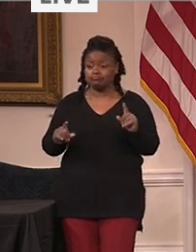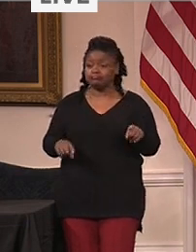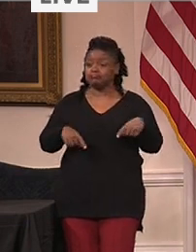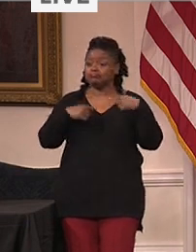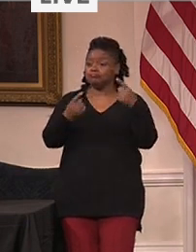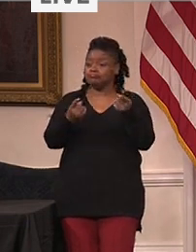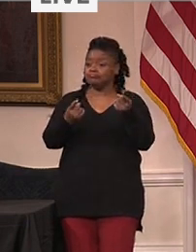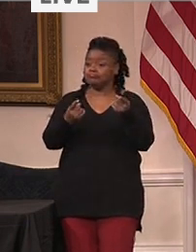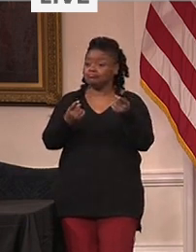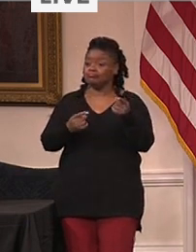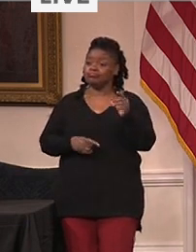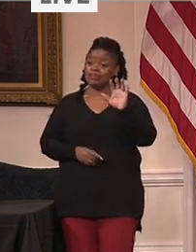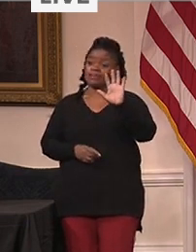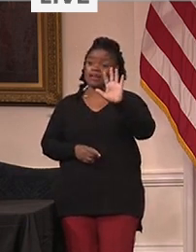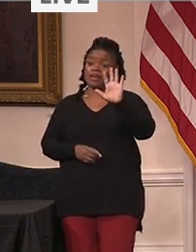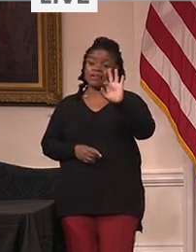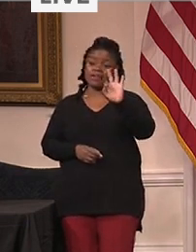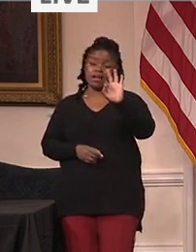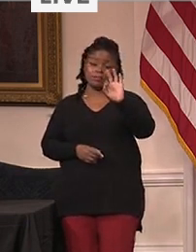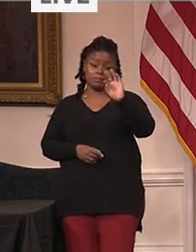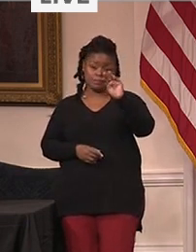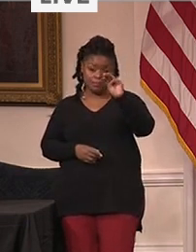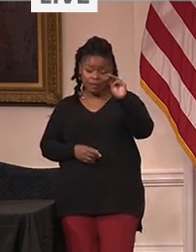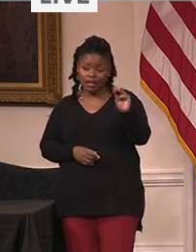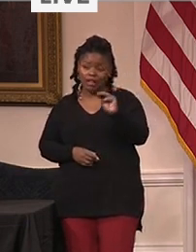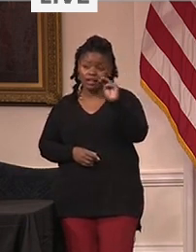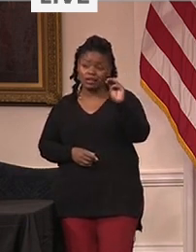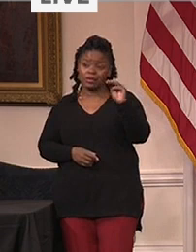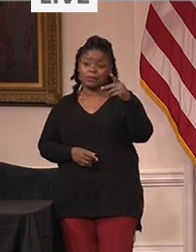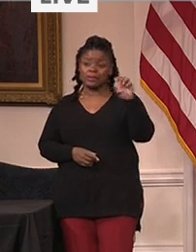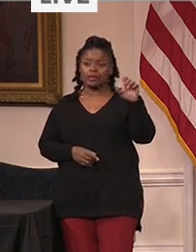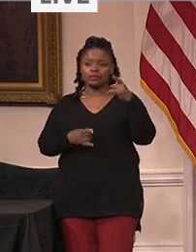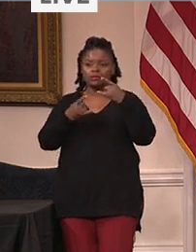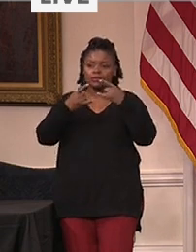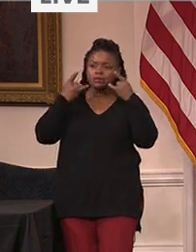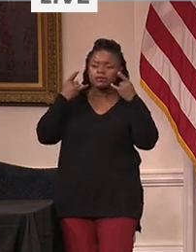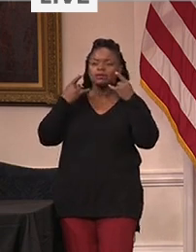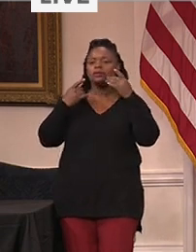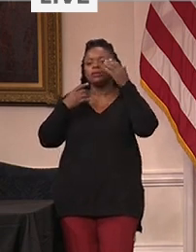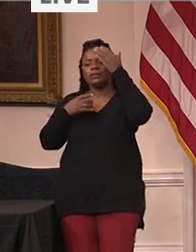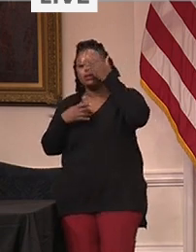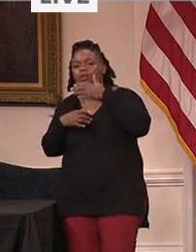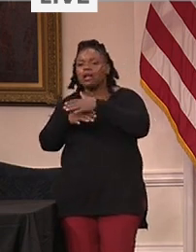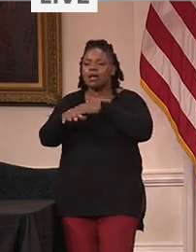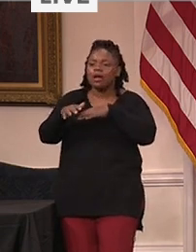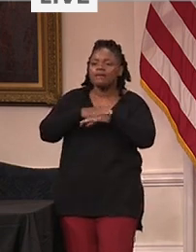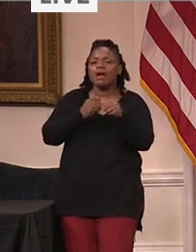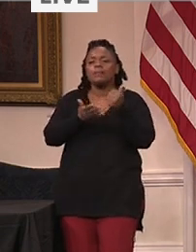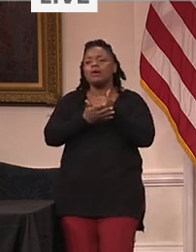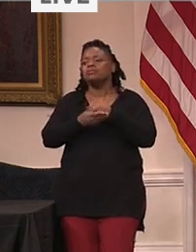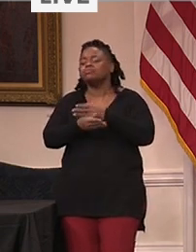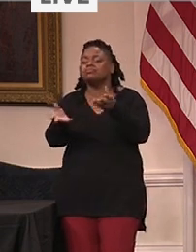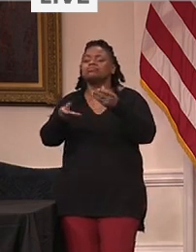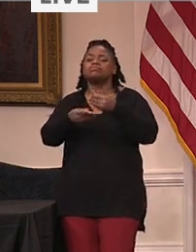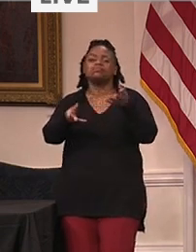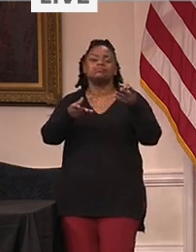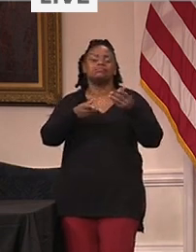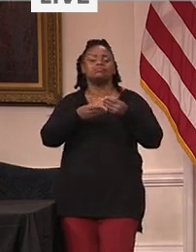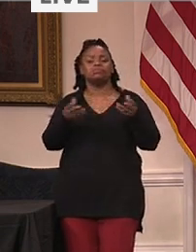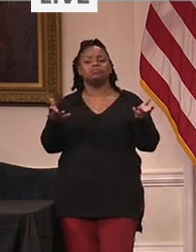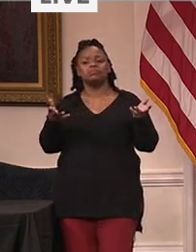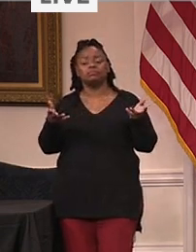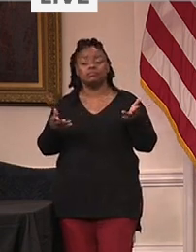than 59 million pieces of personal protective equipment. And we proudly distributed more than a million meals throughout the state.